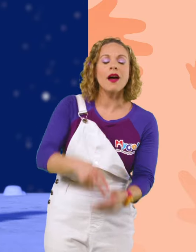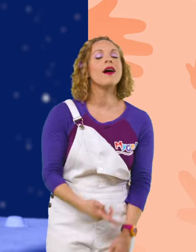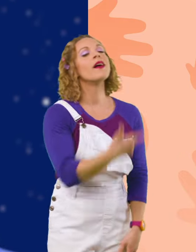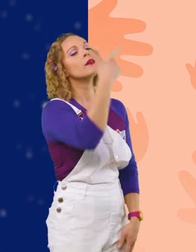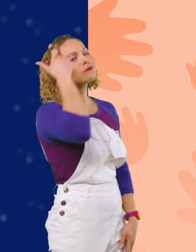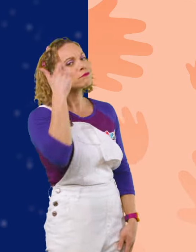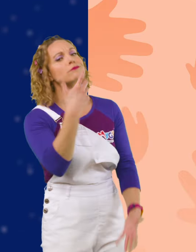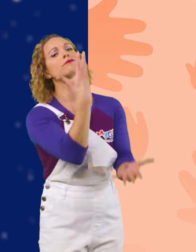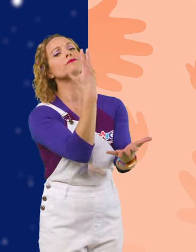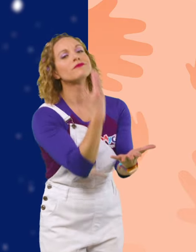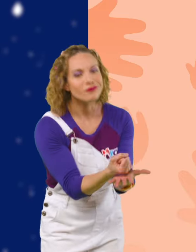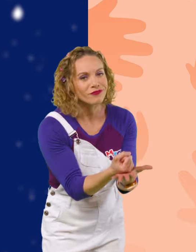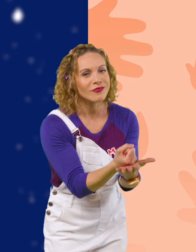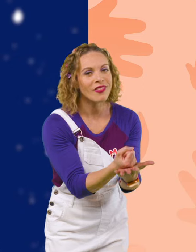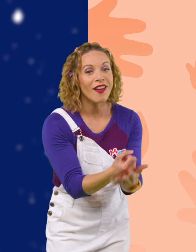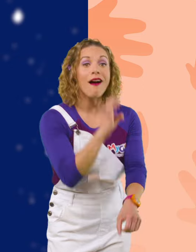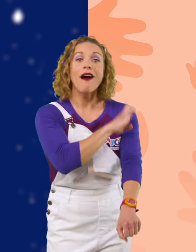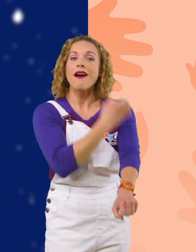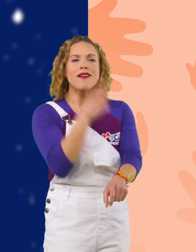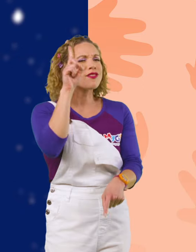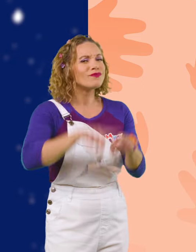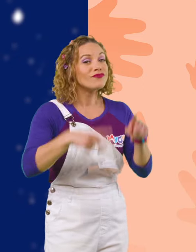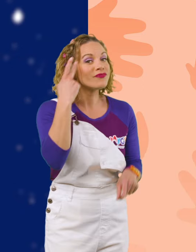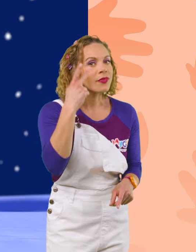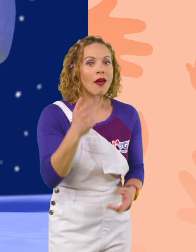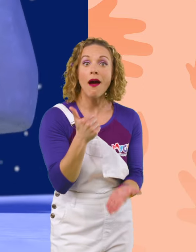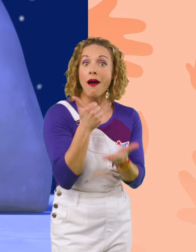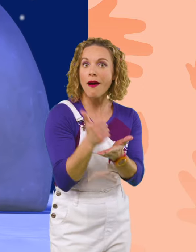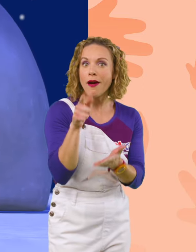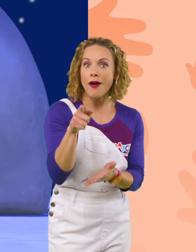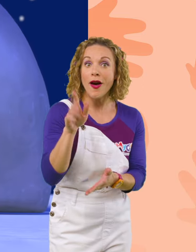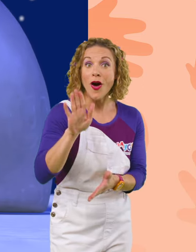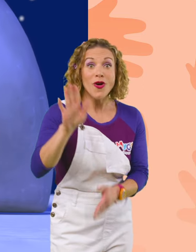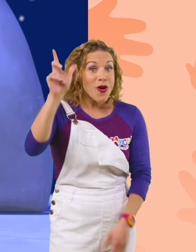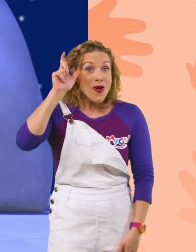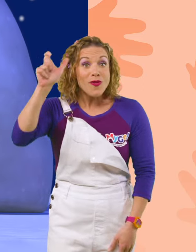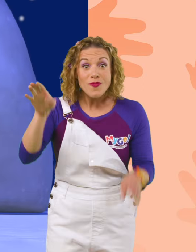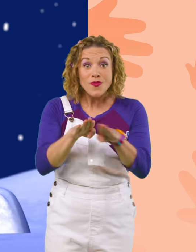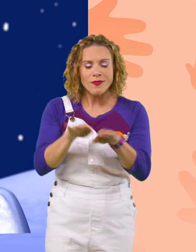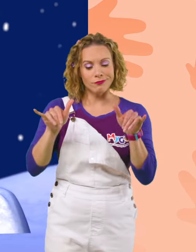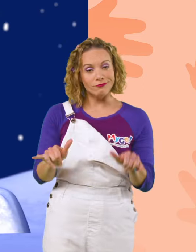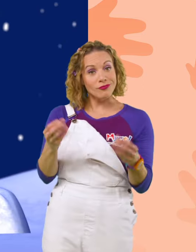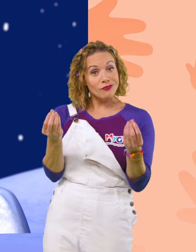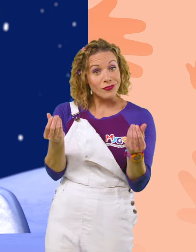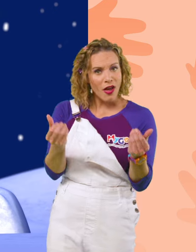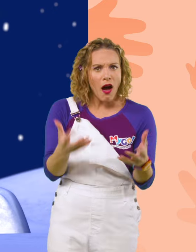Because of gravity! It's the invisible force that keeps your moon boots on the ground. It pulls things back